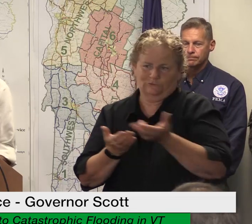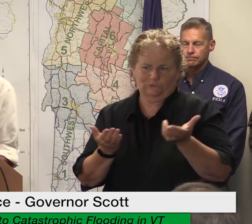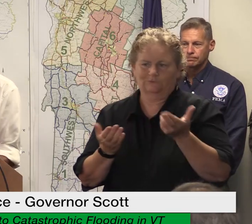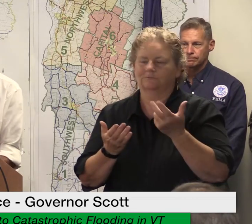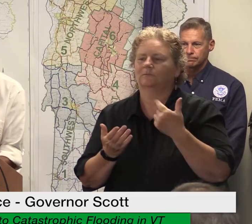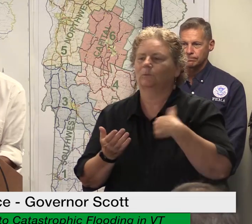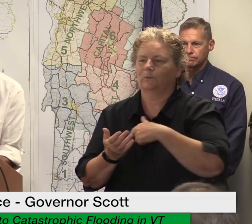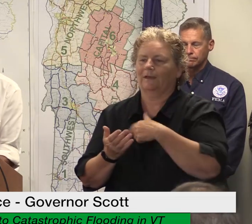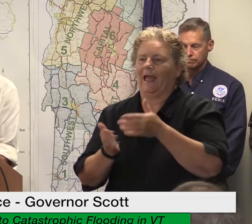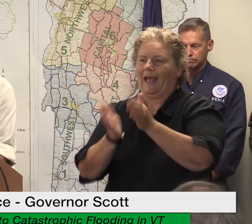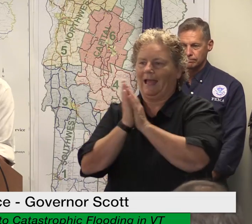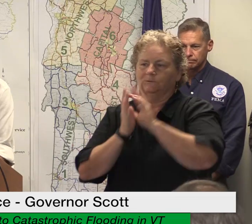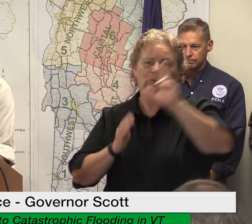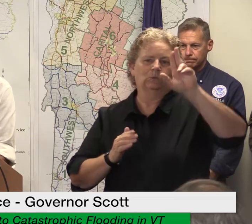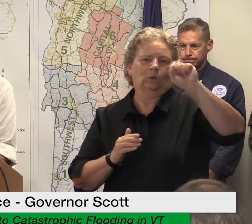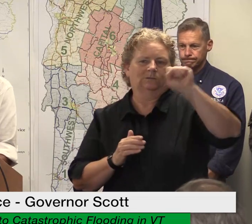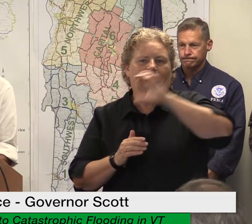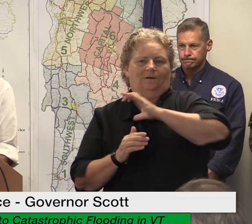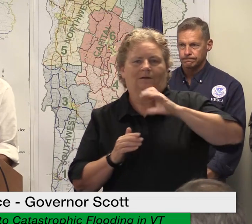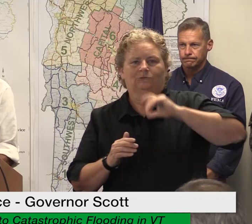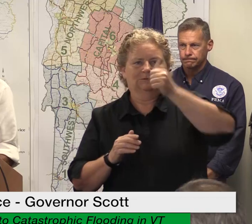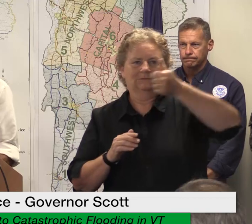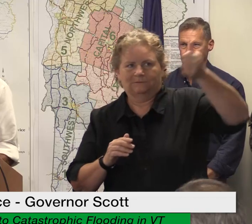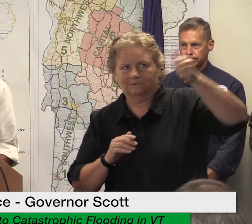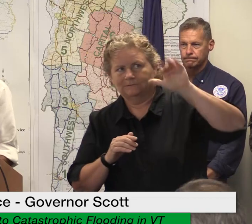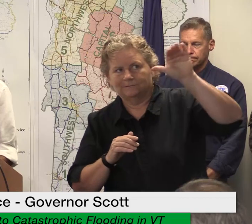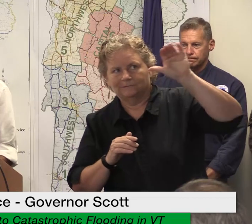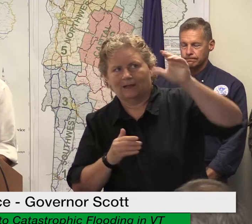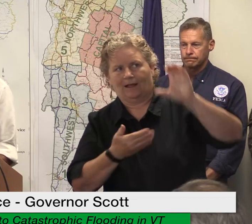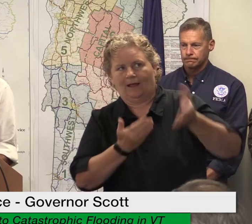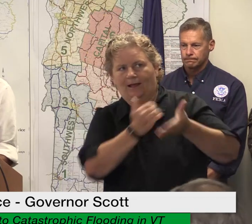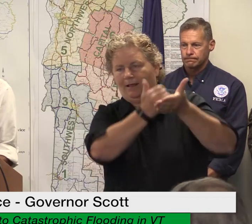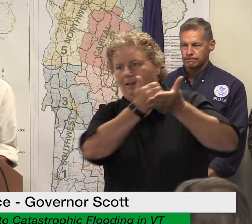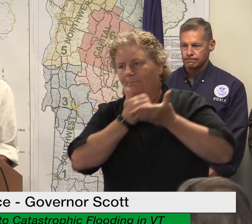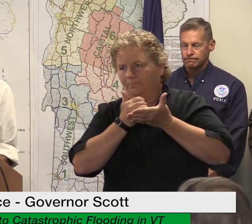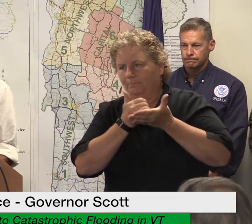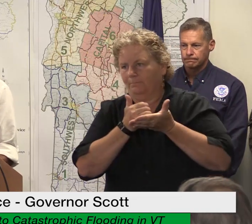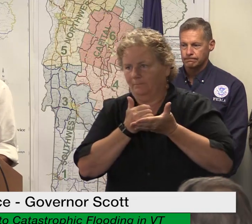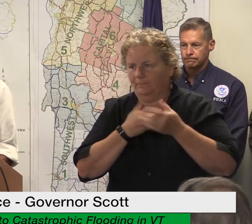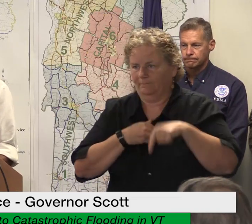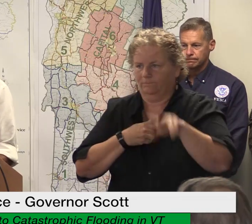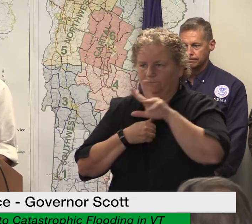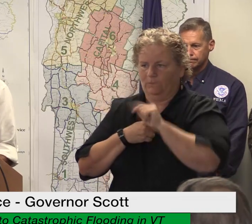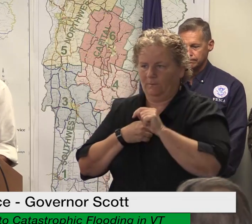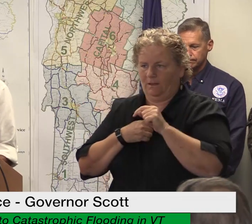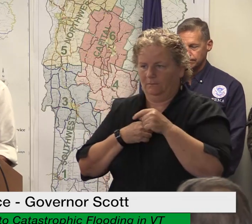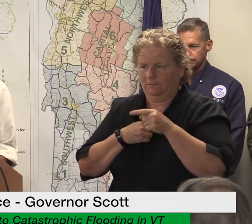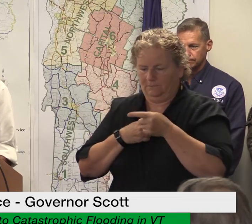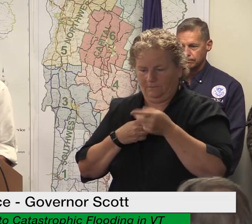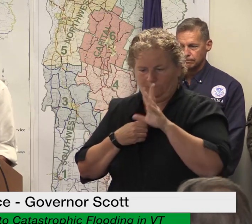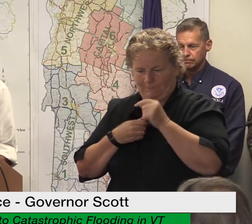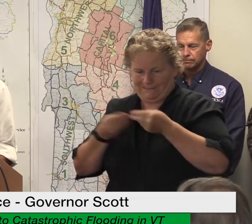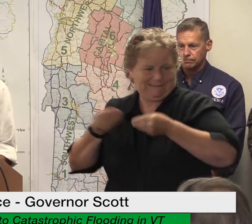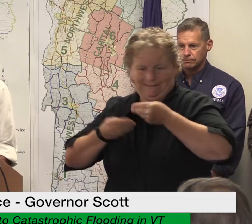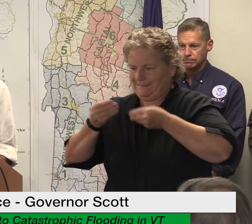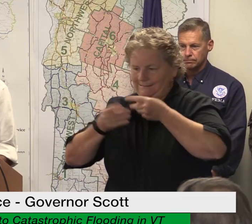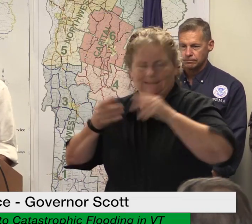delegation is working on behalf of vermont to do just that we need to take these steps